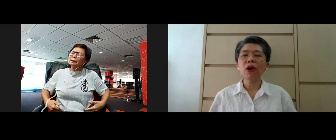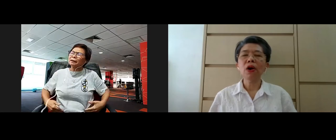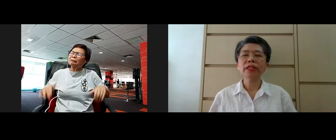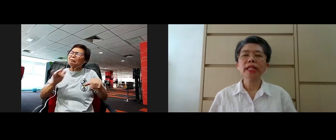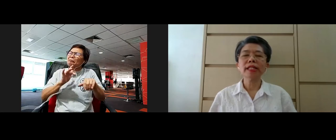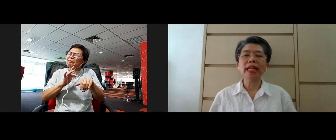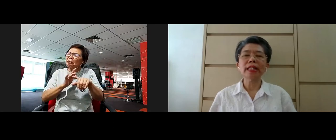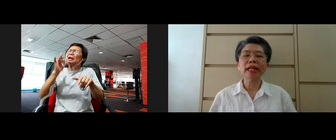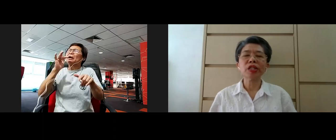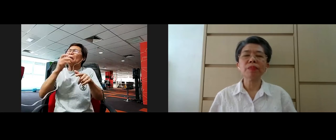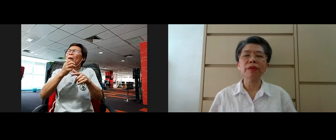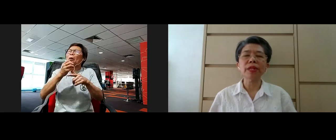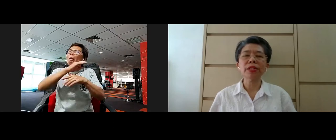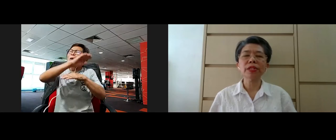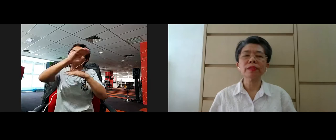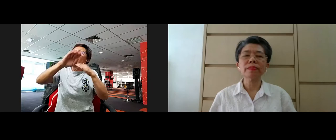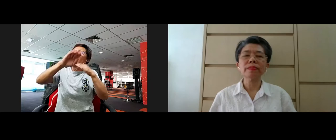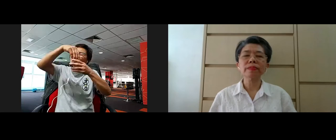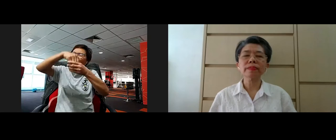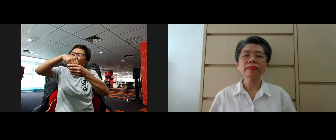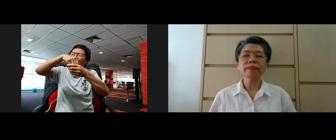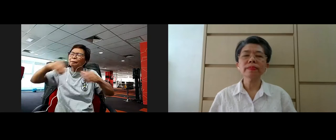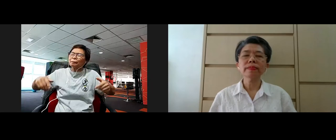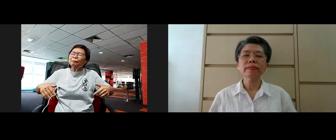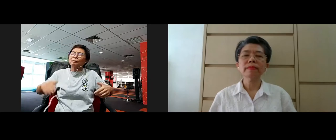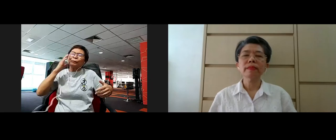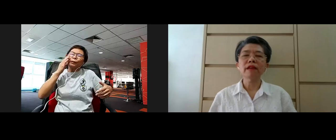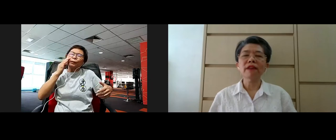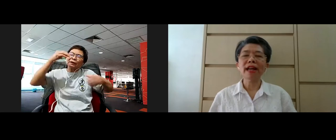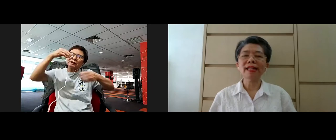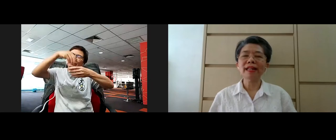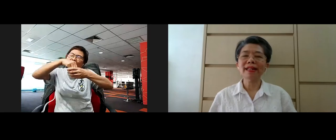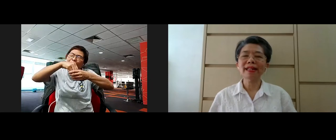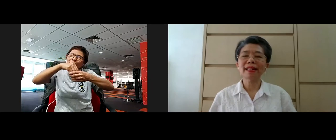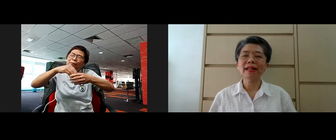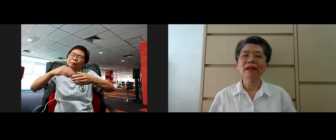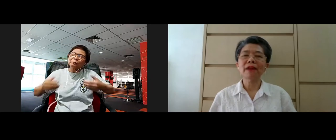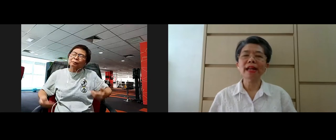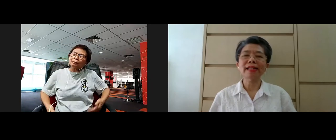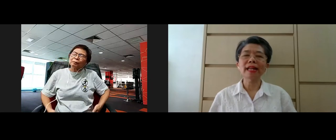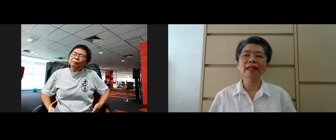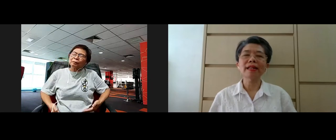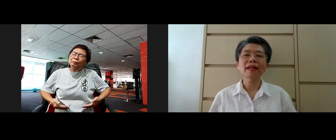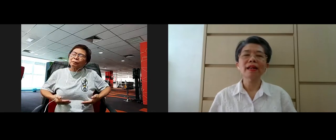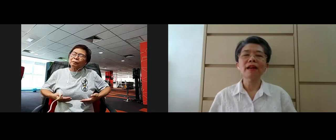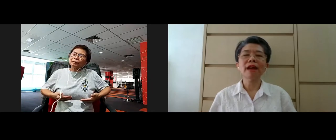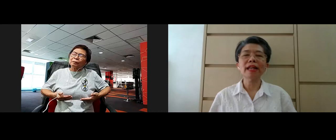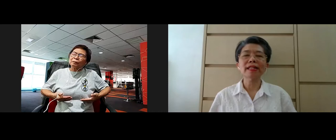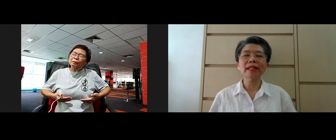all this inner experience arising, arising,